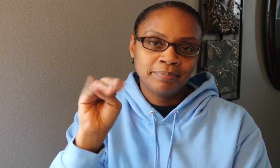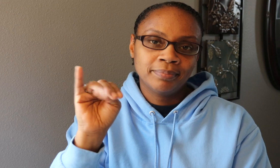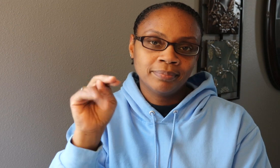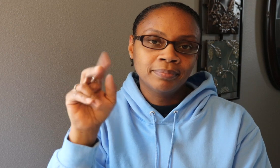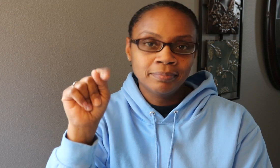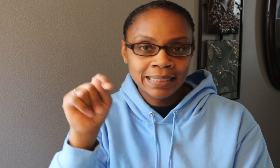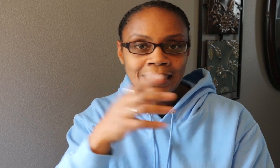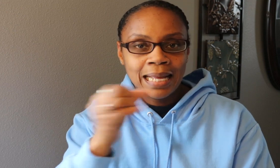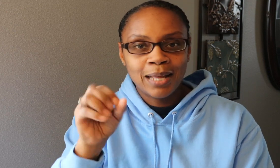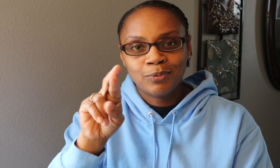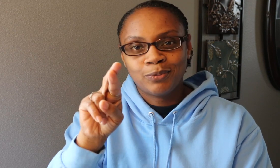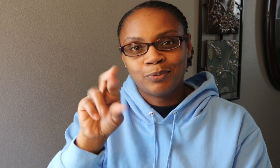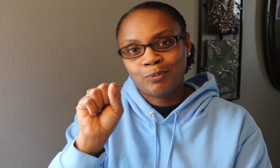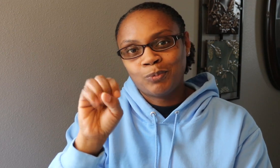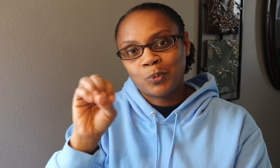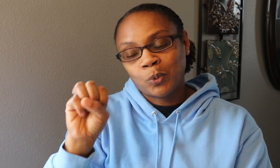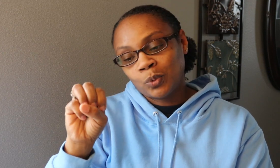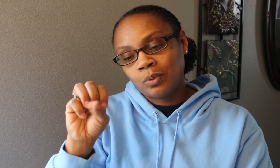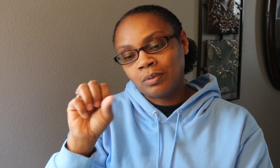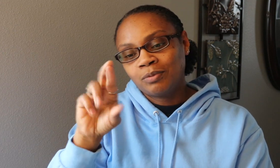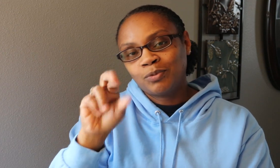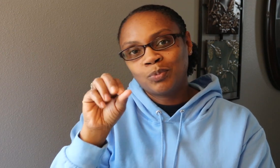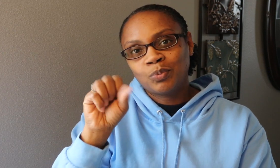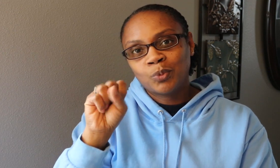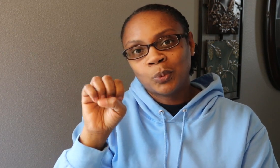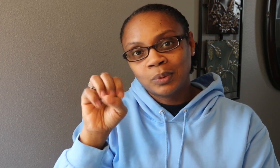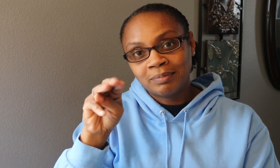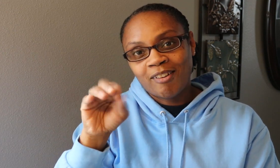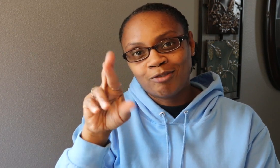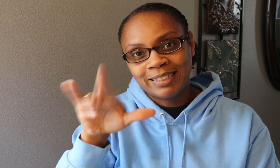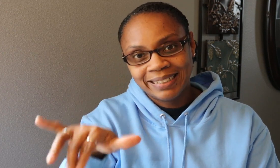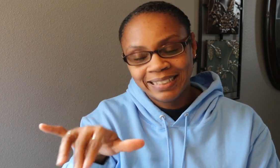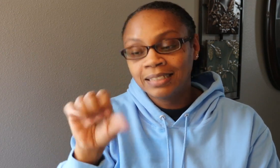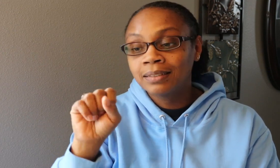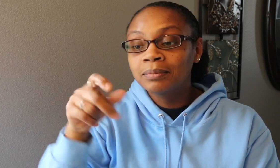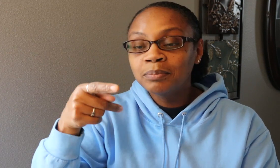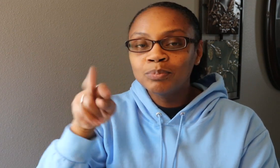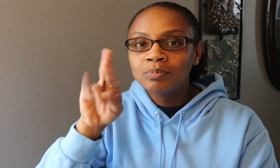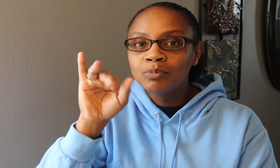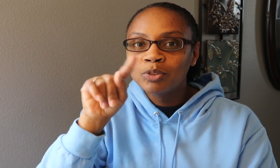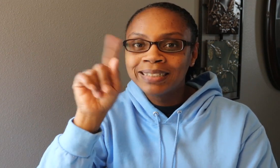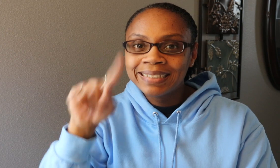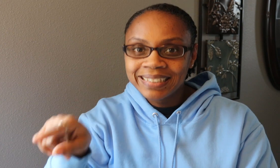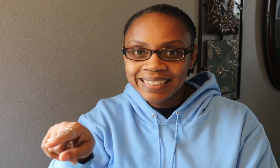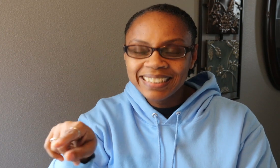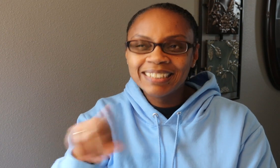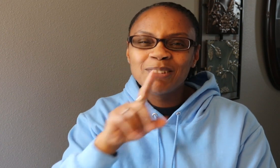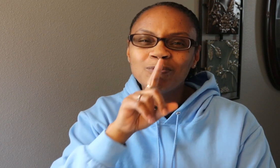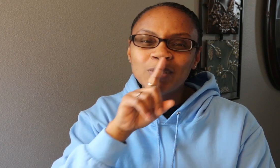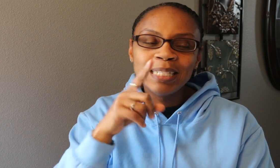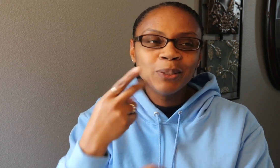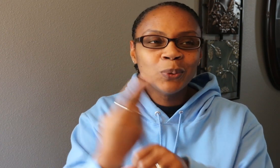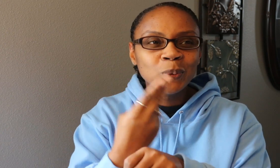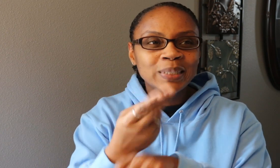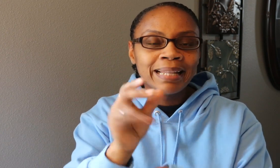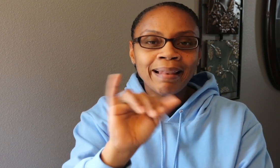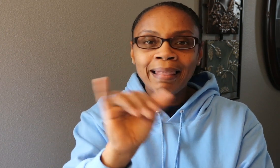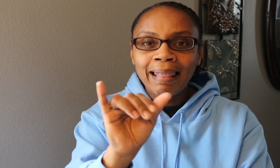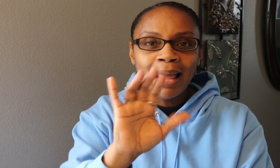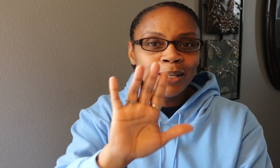I make this with mint and rosemary, and I call it my mint and rosemary spritz. So,